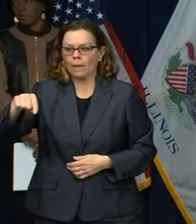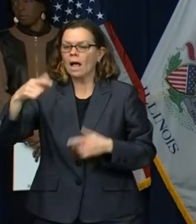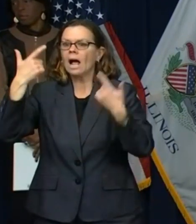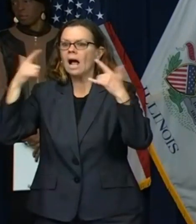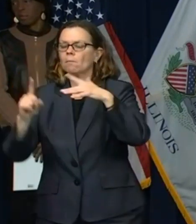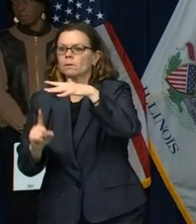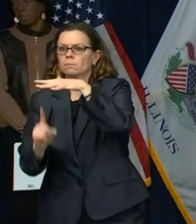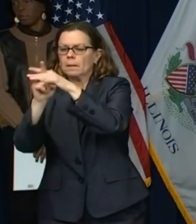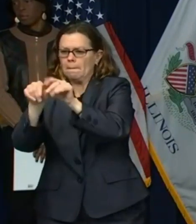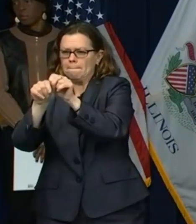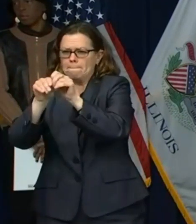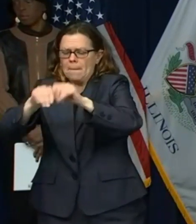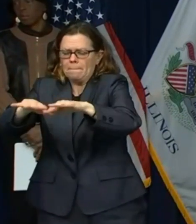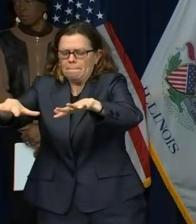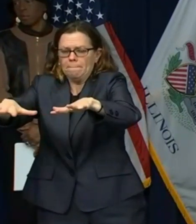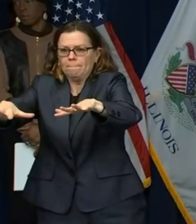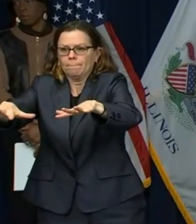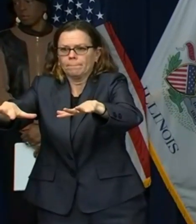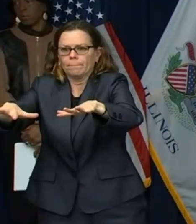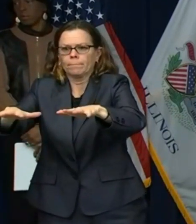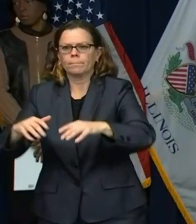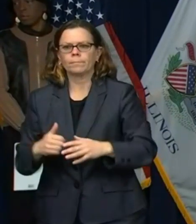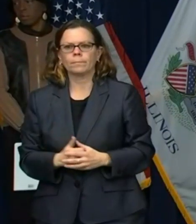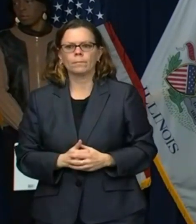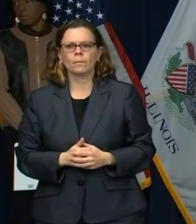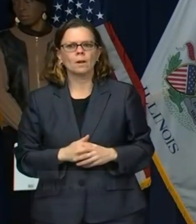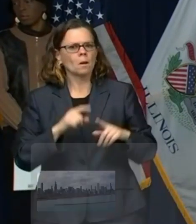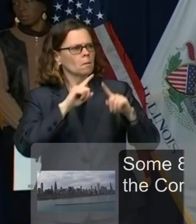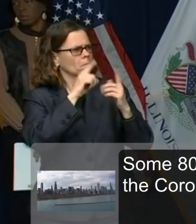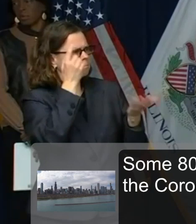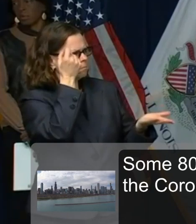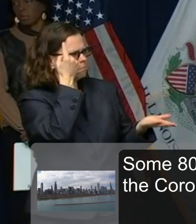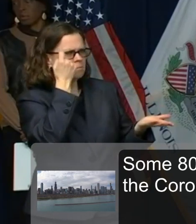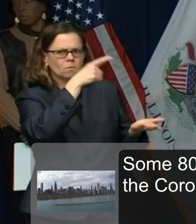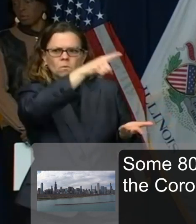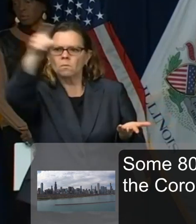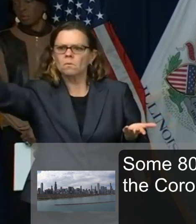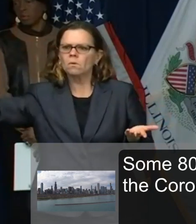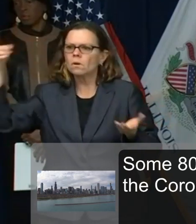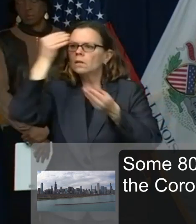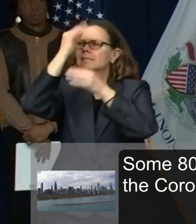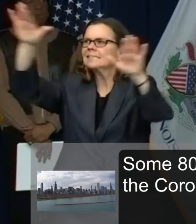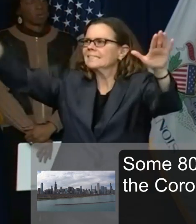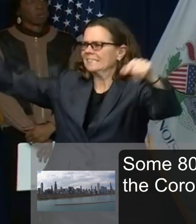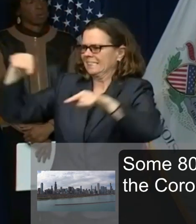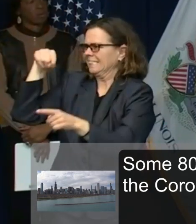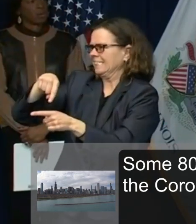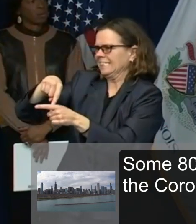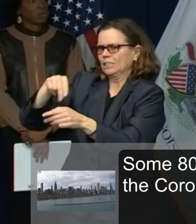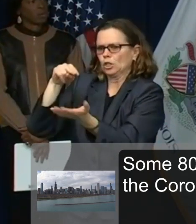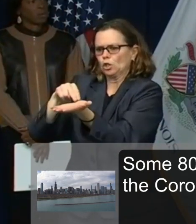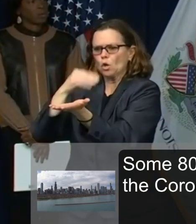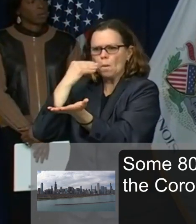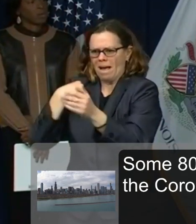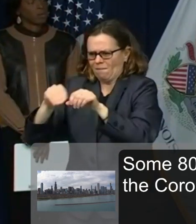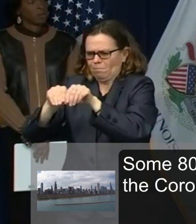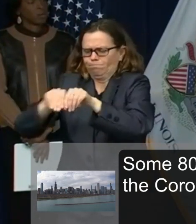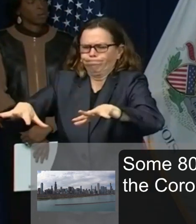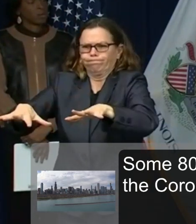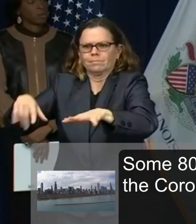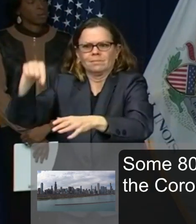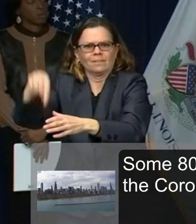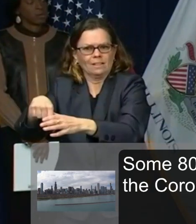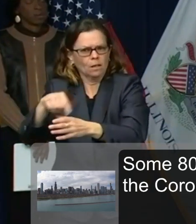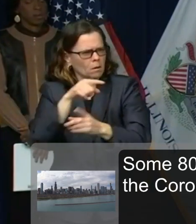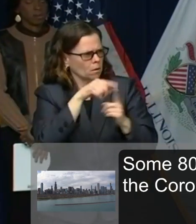available to answer questions. Should Madison County and others do more to let the public know sooner about outbreaks? Well, I do want to turn this over